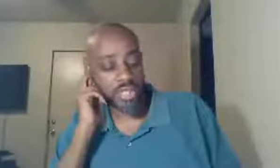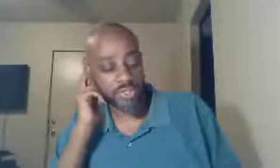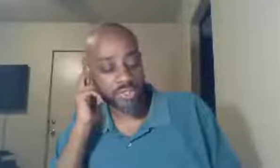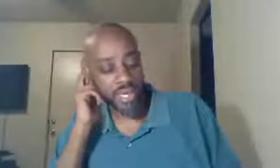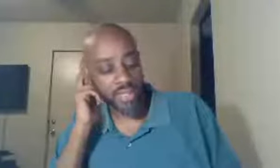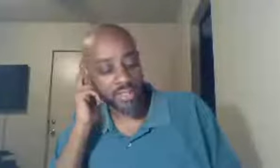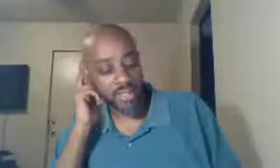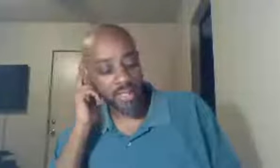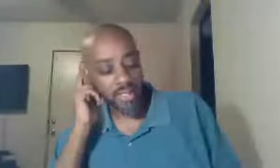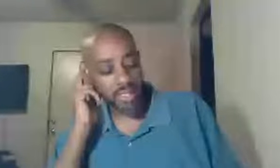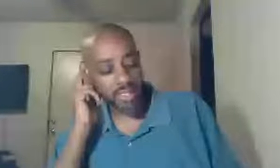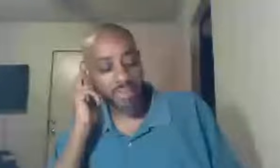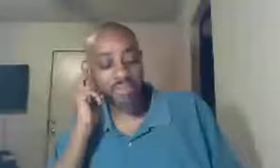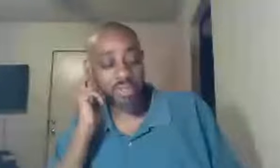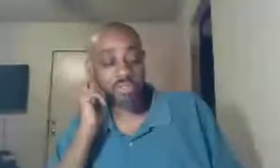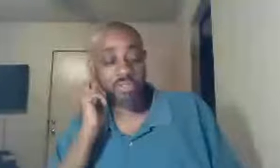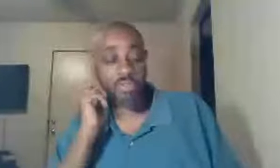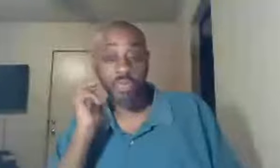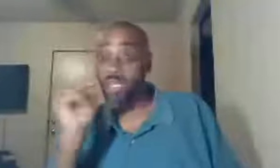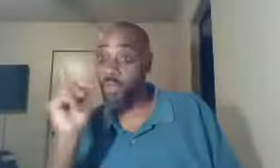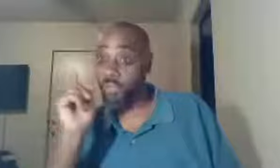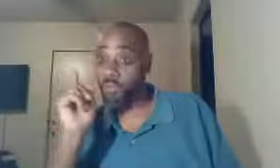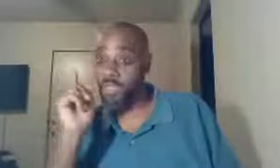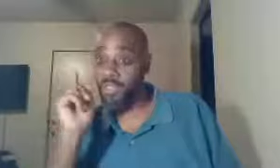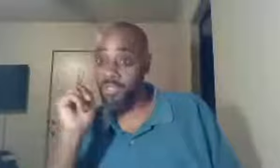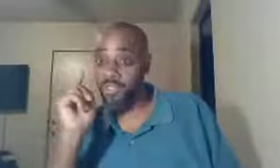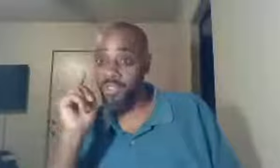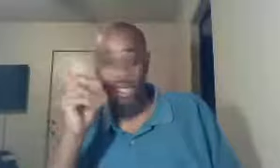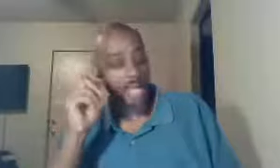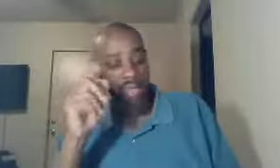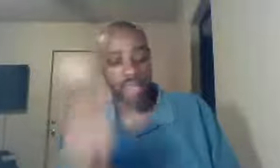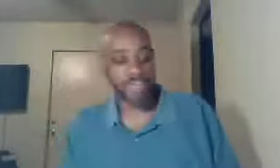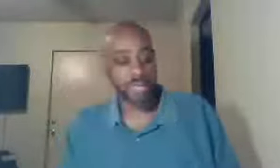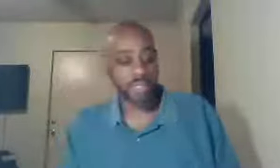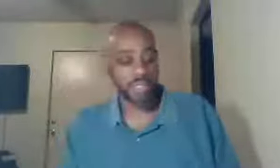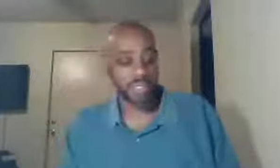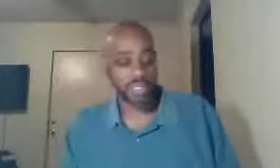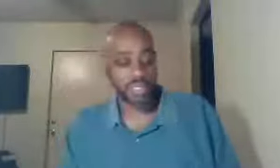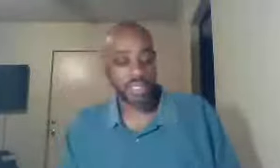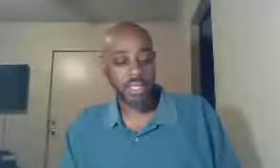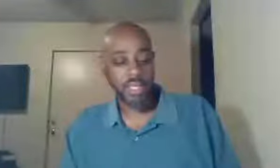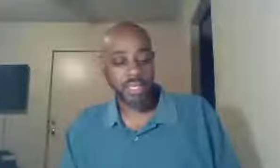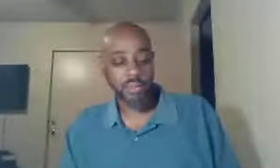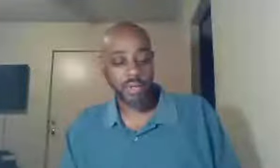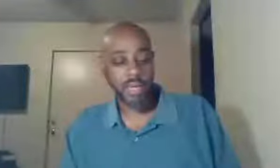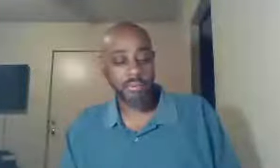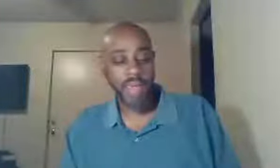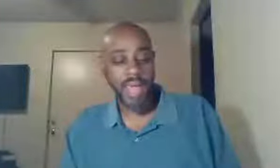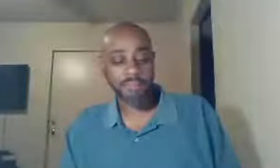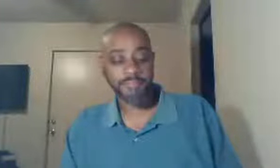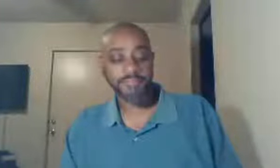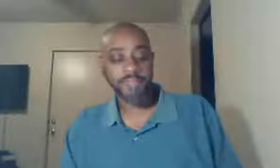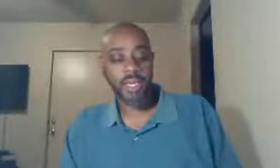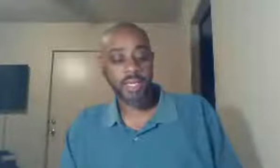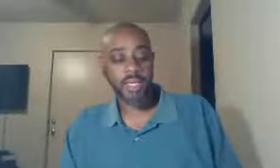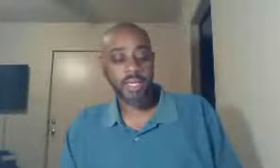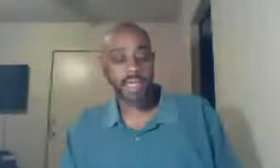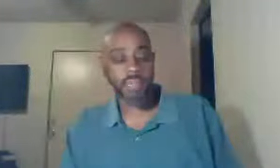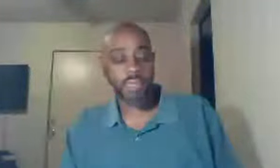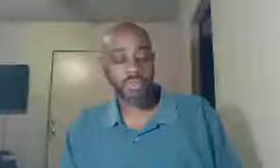understand, matter of fact, three quick points, let me squeeze, yeah I have time to get these in, and then we'll come back, and deal with